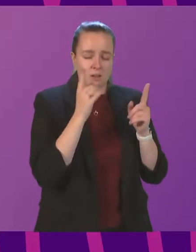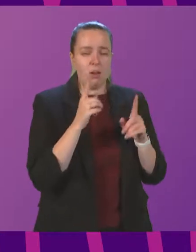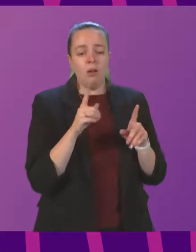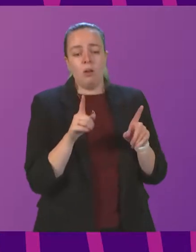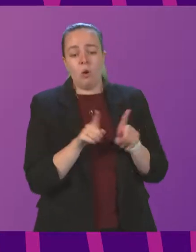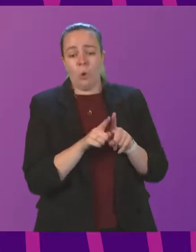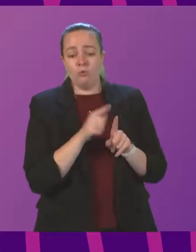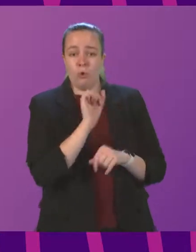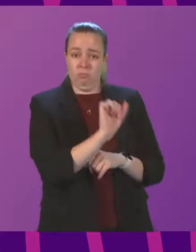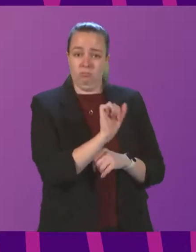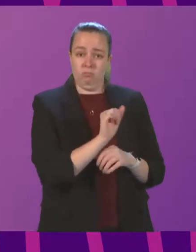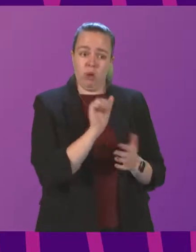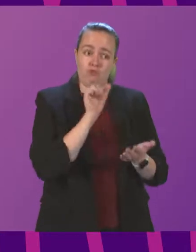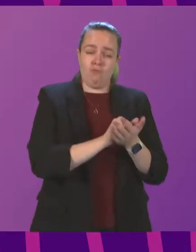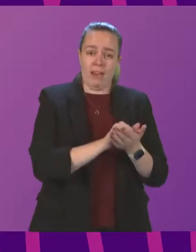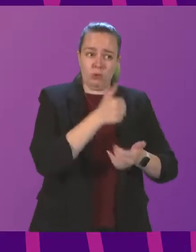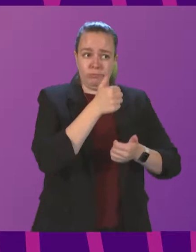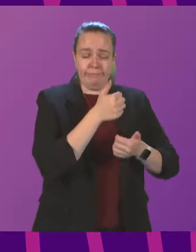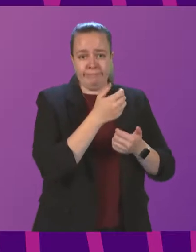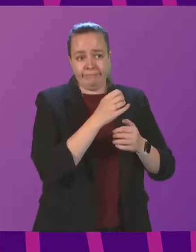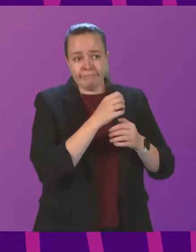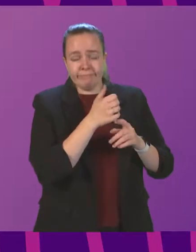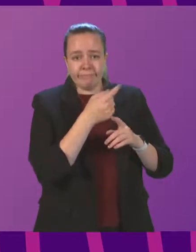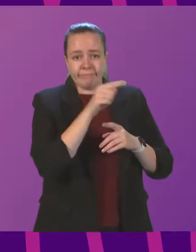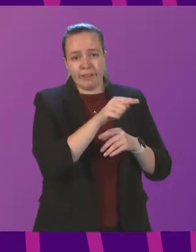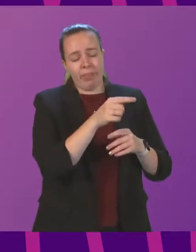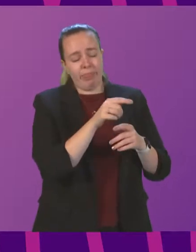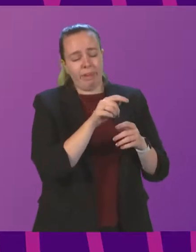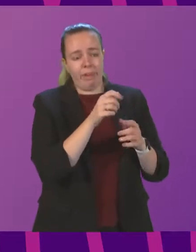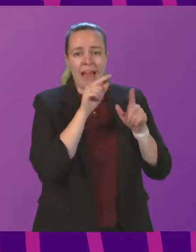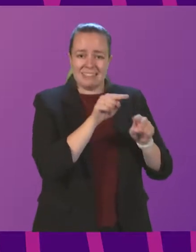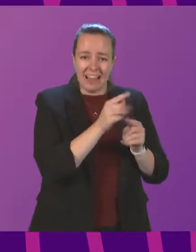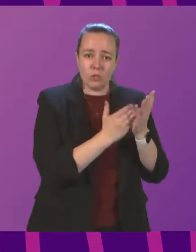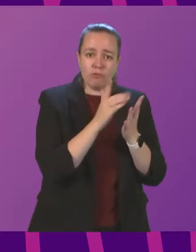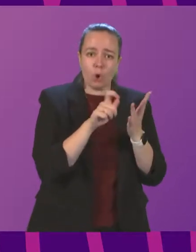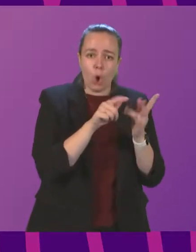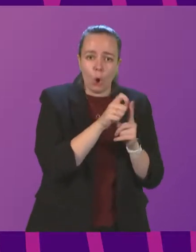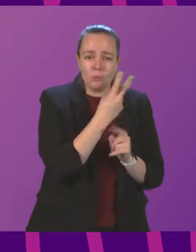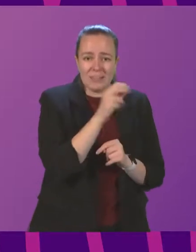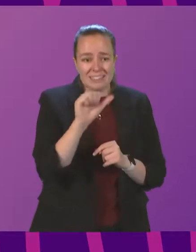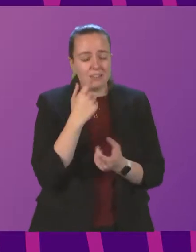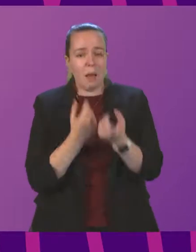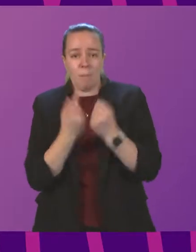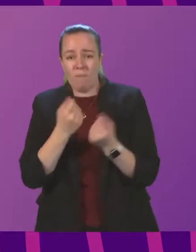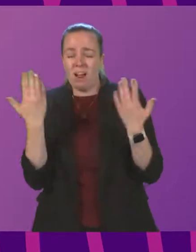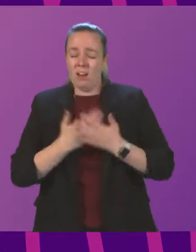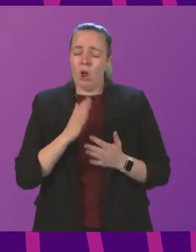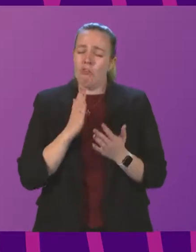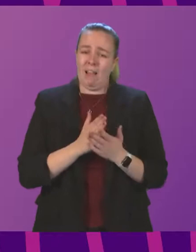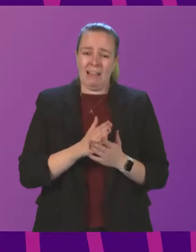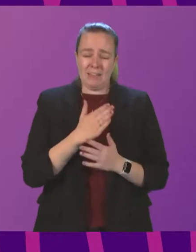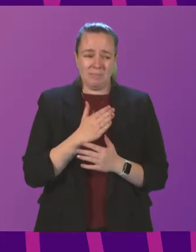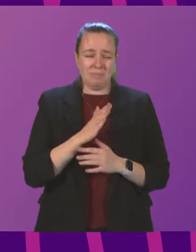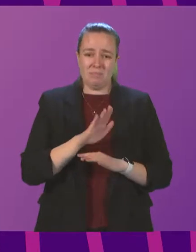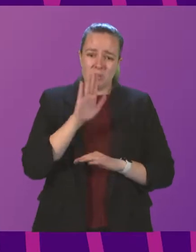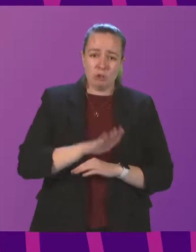bench has right to condemn attacks on police, both at COP26 and during bonfire night. It is really a great shame in our society that